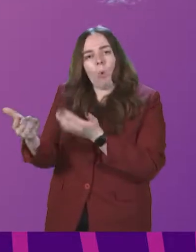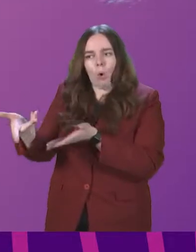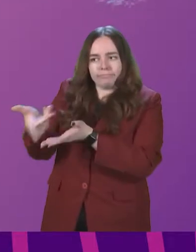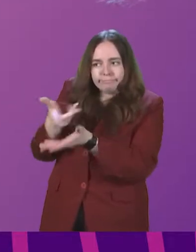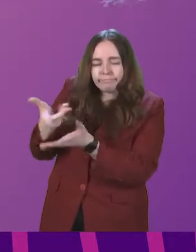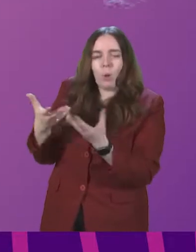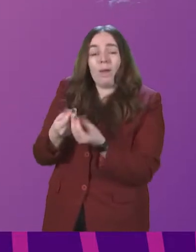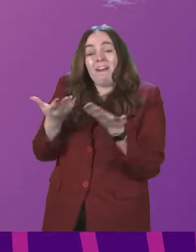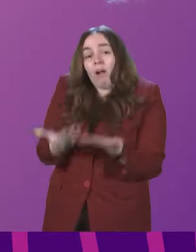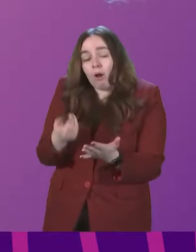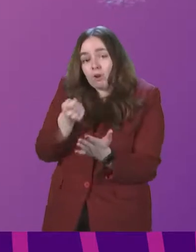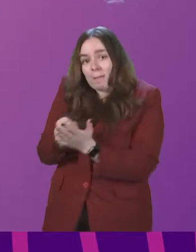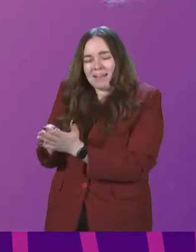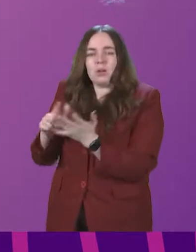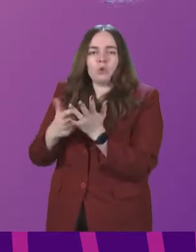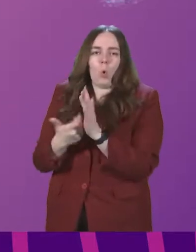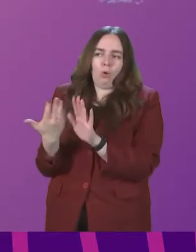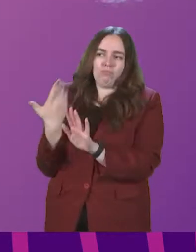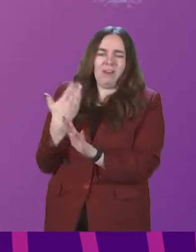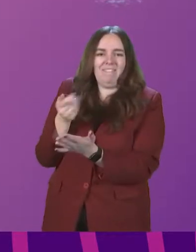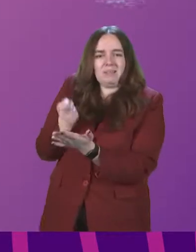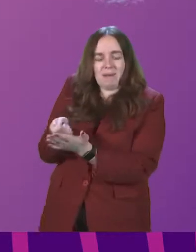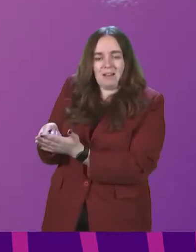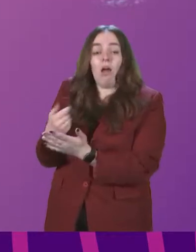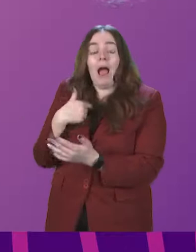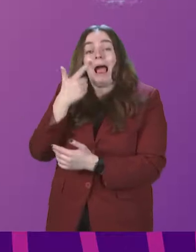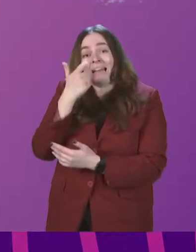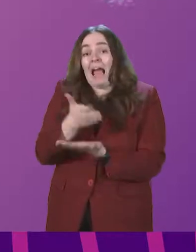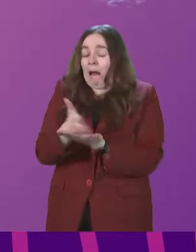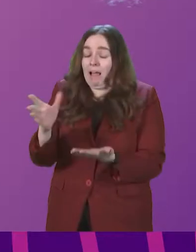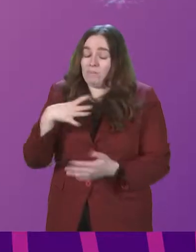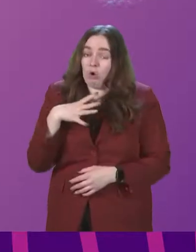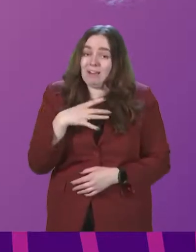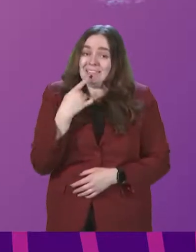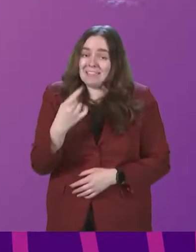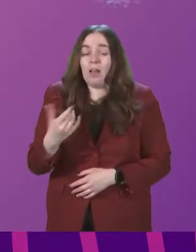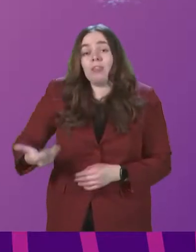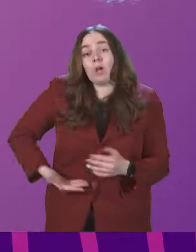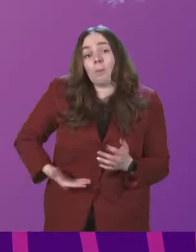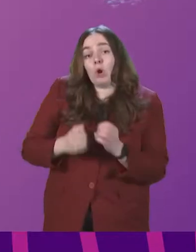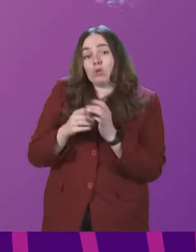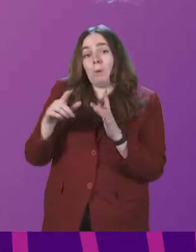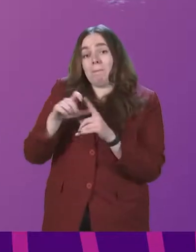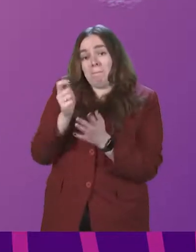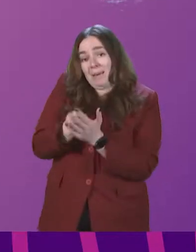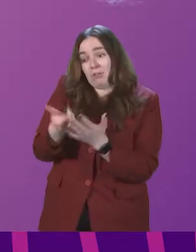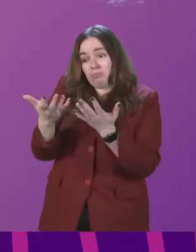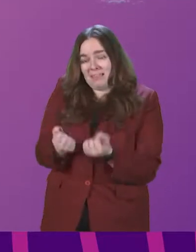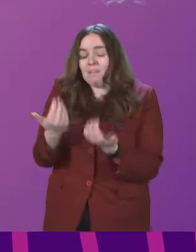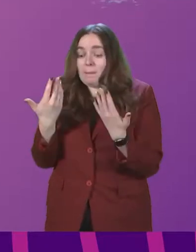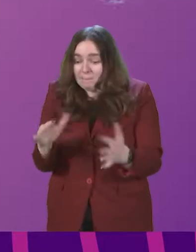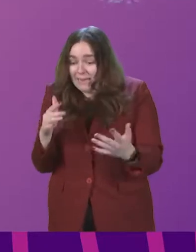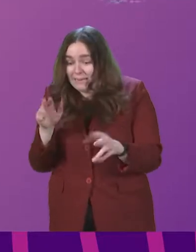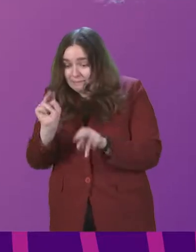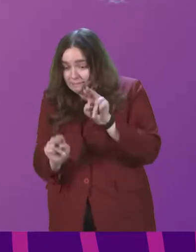current bidders or previous bidders. I can be clear, as I have already said, that the commercial bids received were considered on the basis of